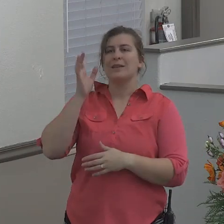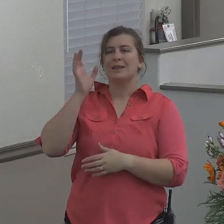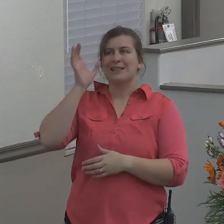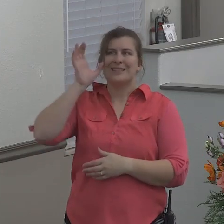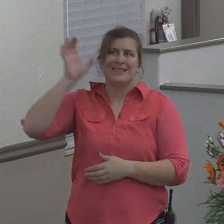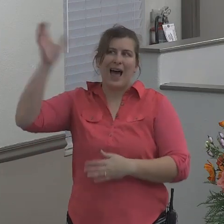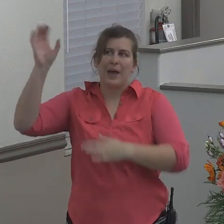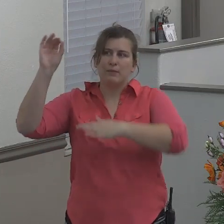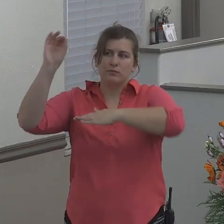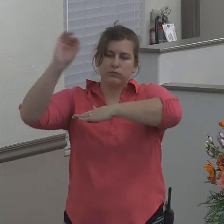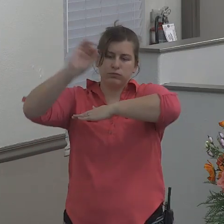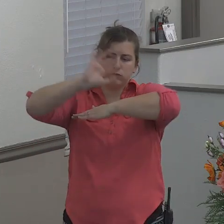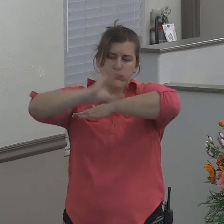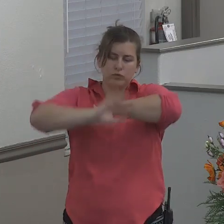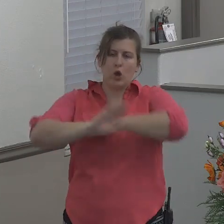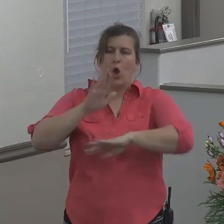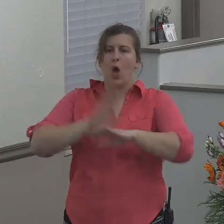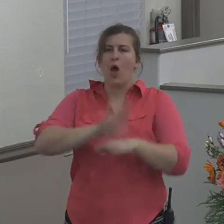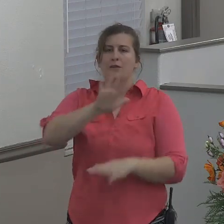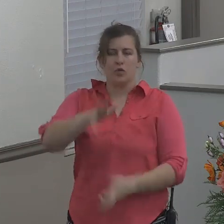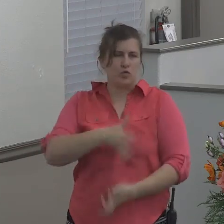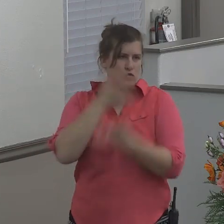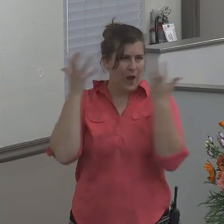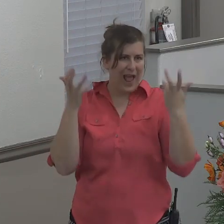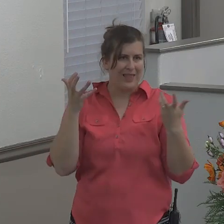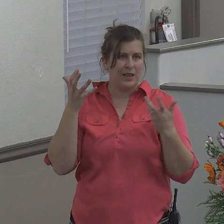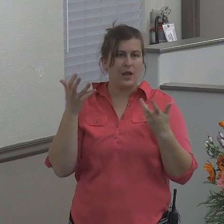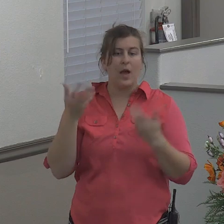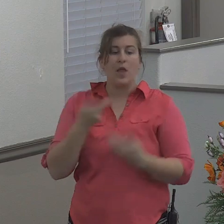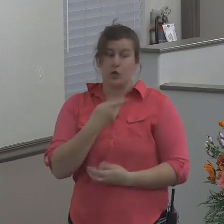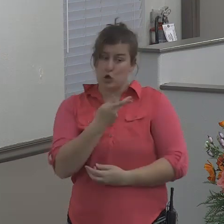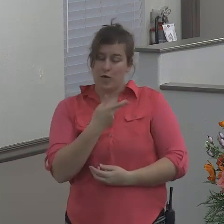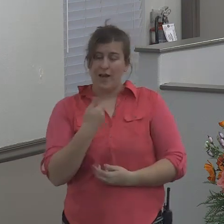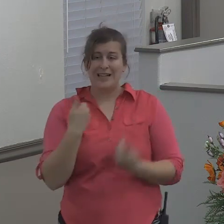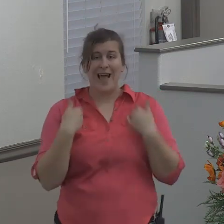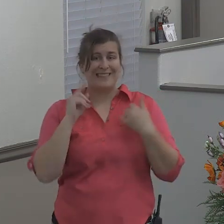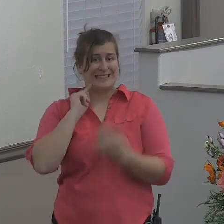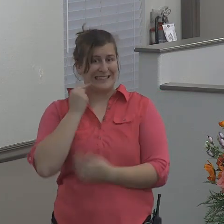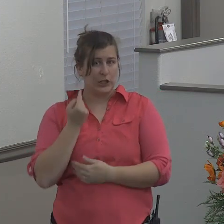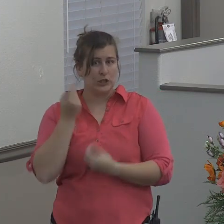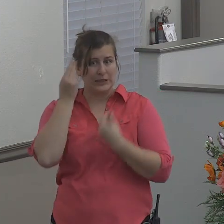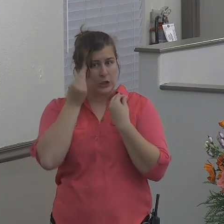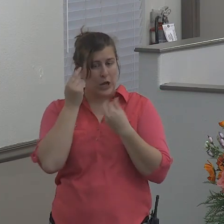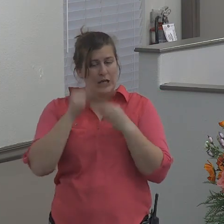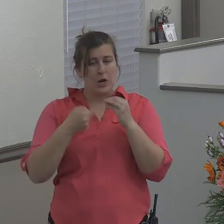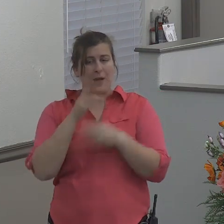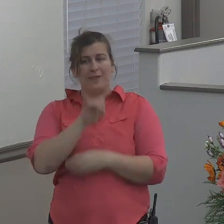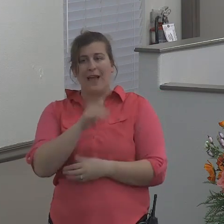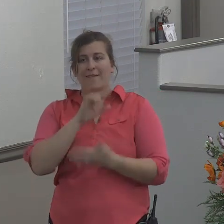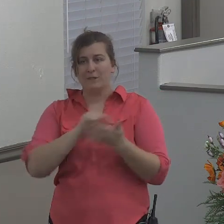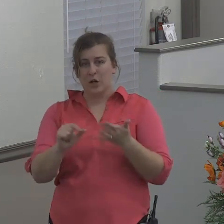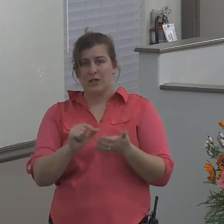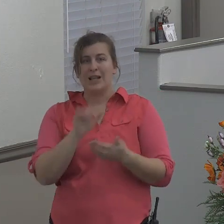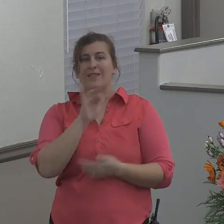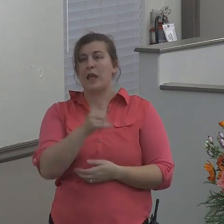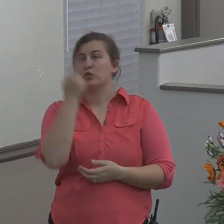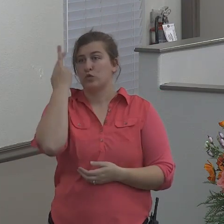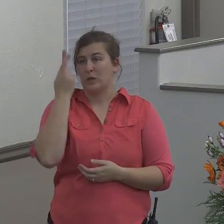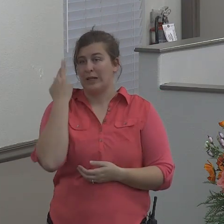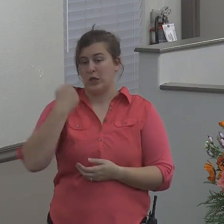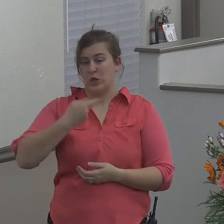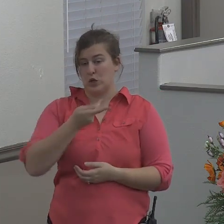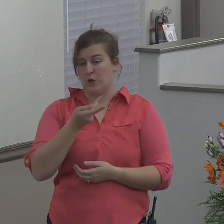Brenda and I take this verse very seriously. This is probably one of the main reasons we've been married for